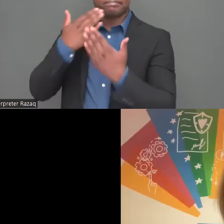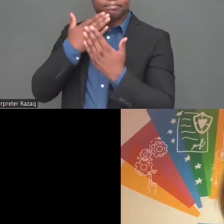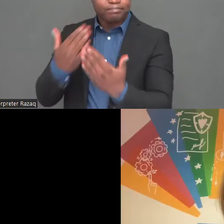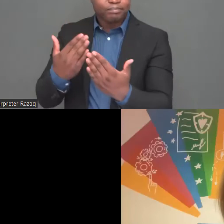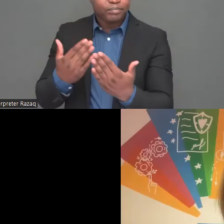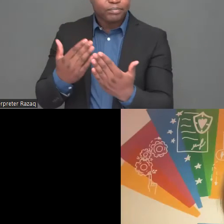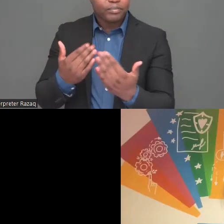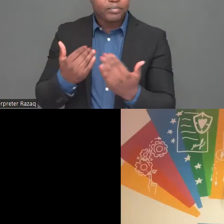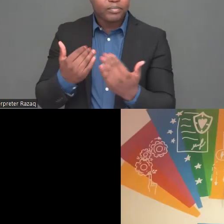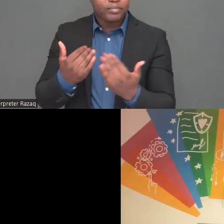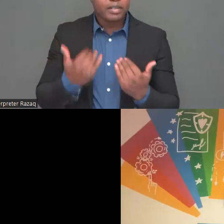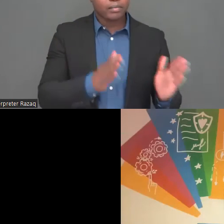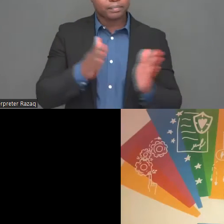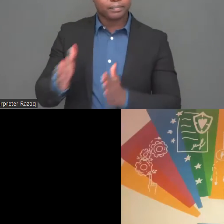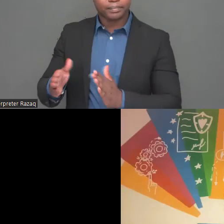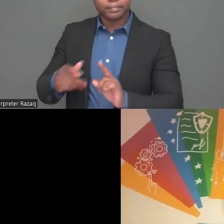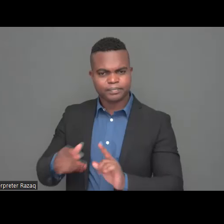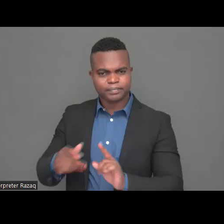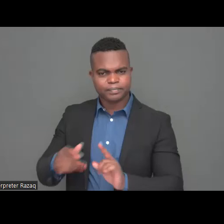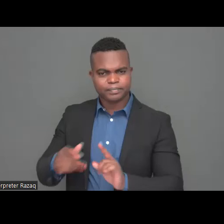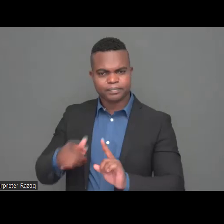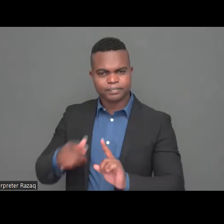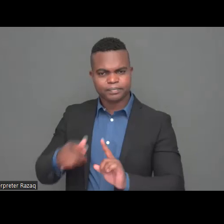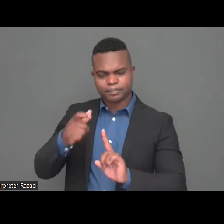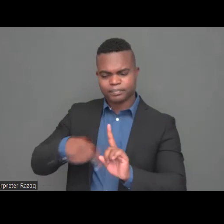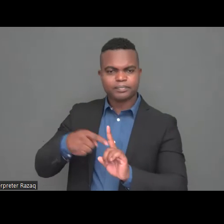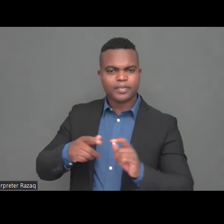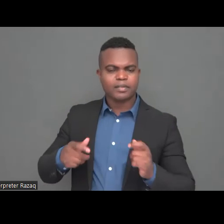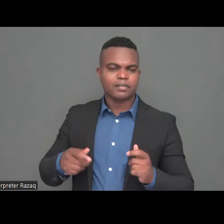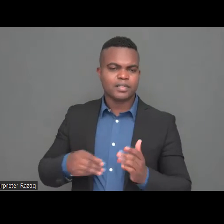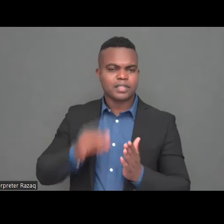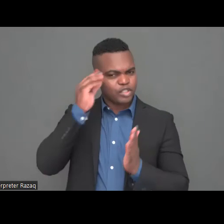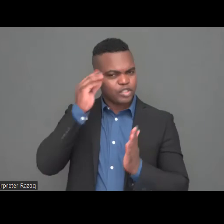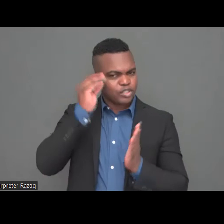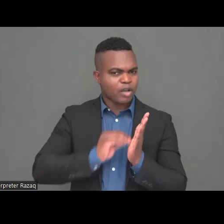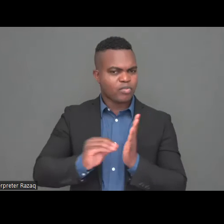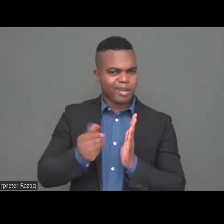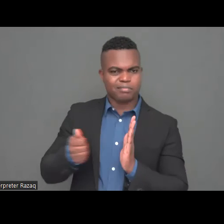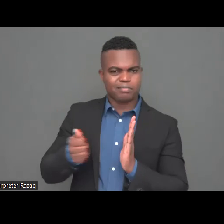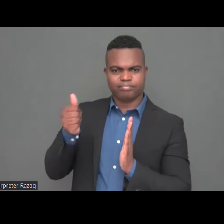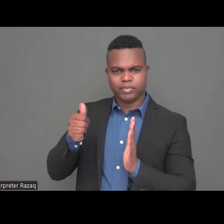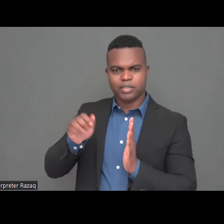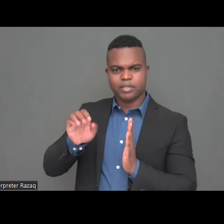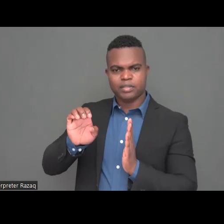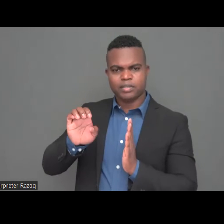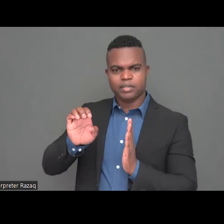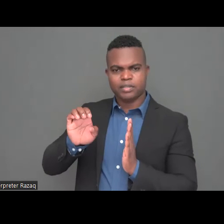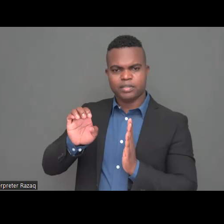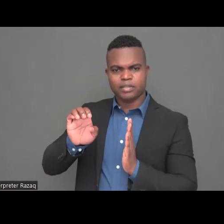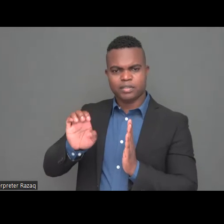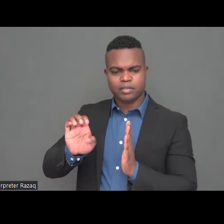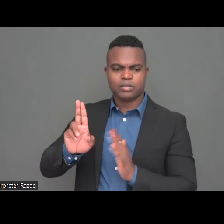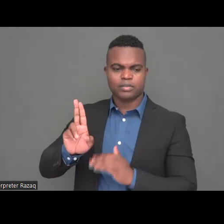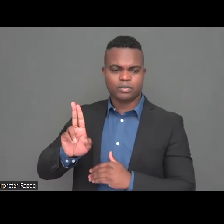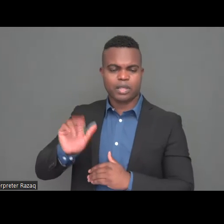for Positive Disabilities Thank you Rachel I would like to start by thanking Raisa Gunther